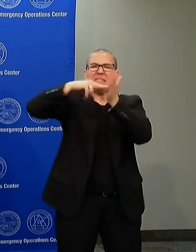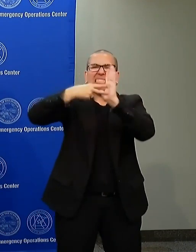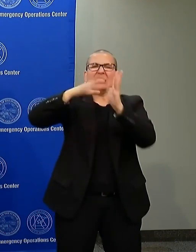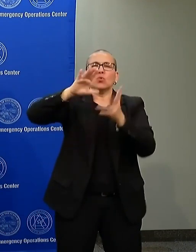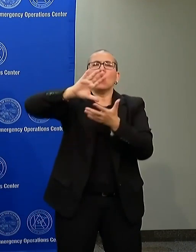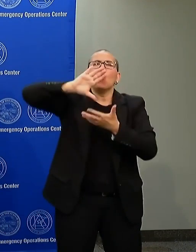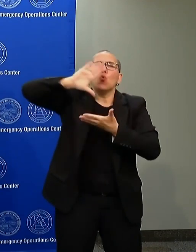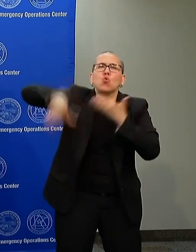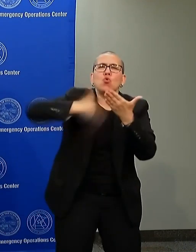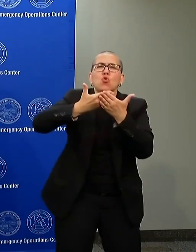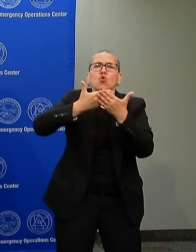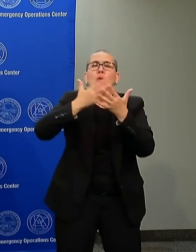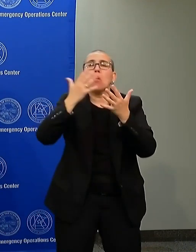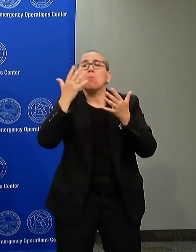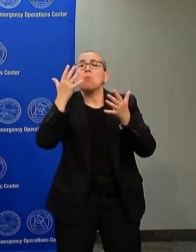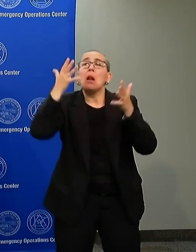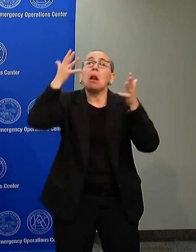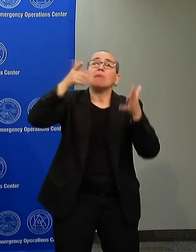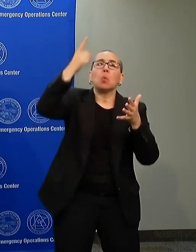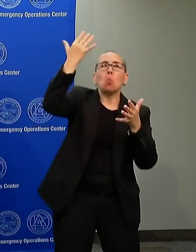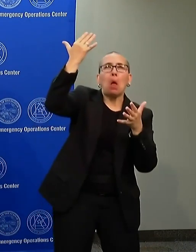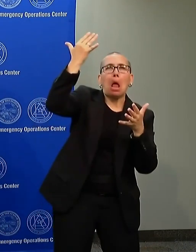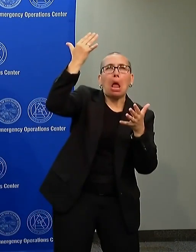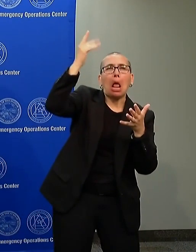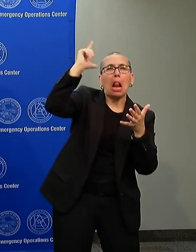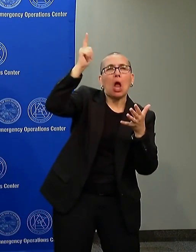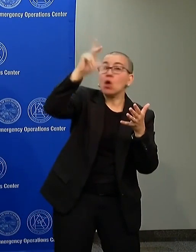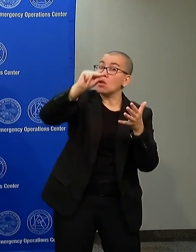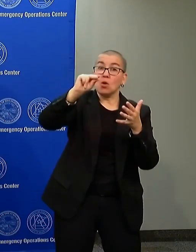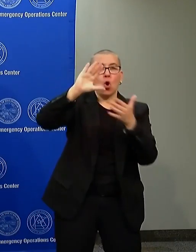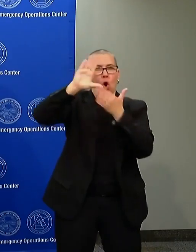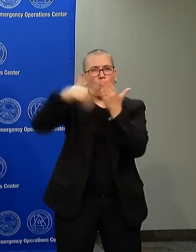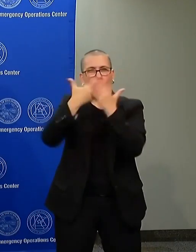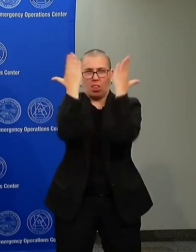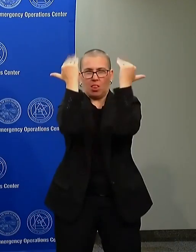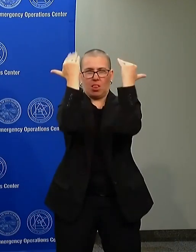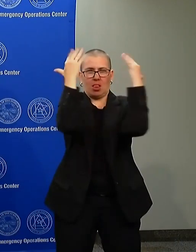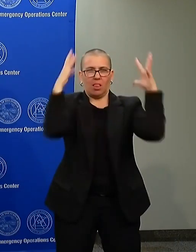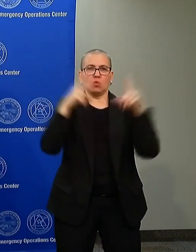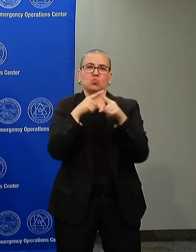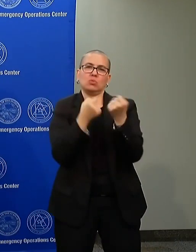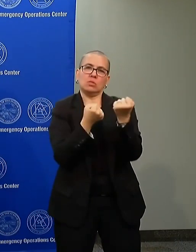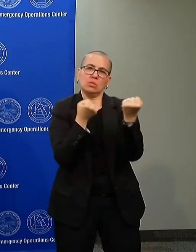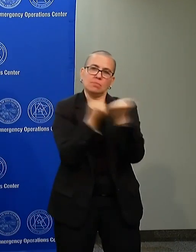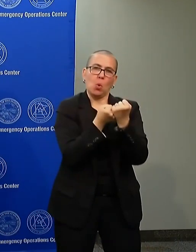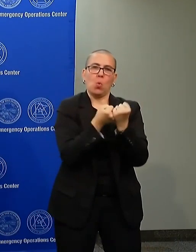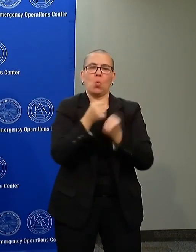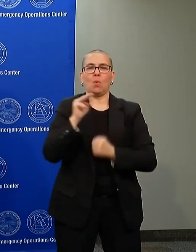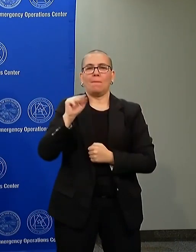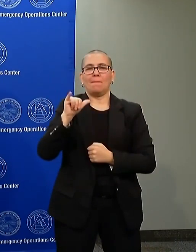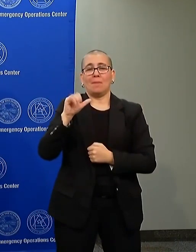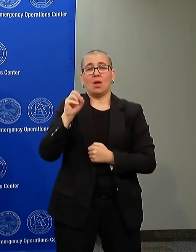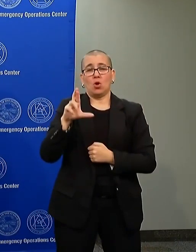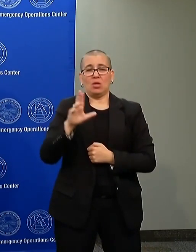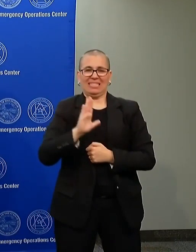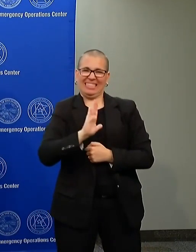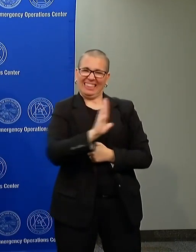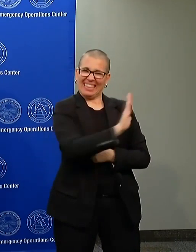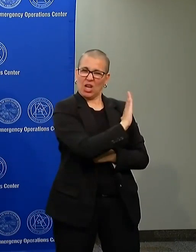We're all in with the two mayors to my left, their citizens, their communities that they represent.